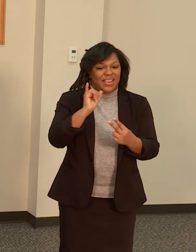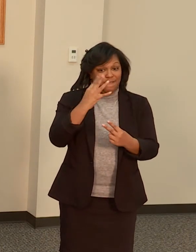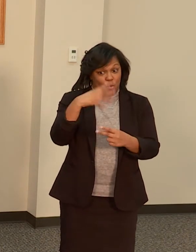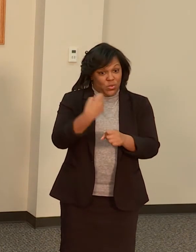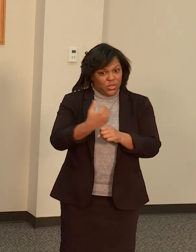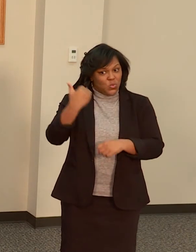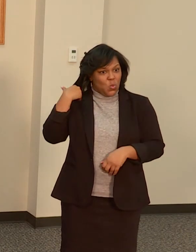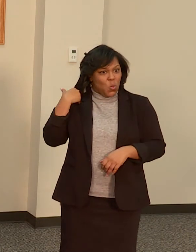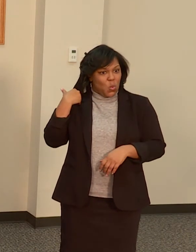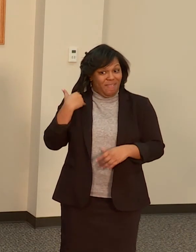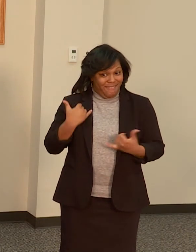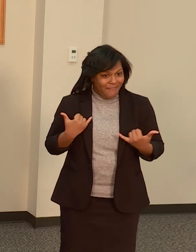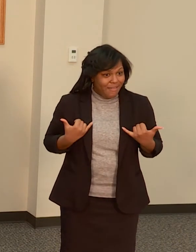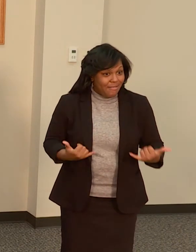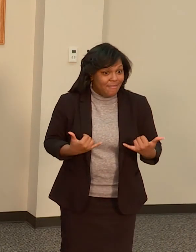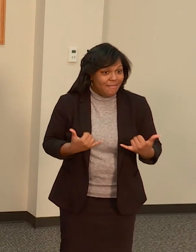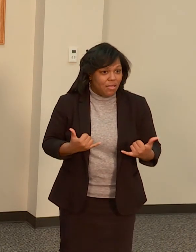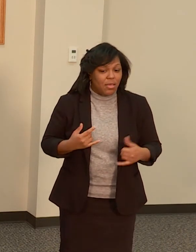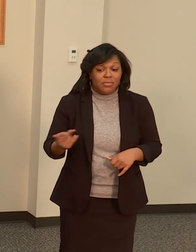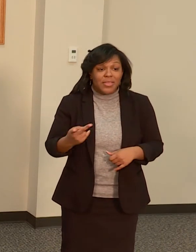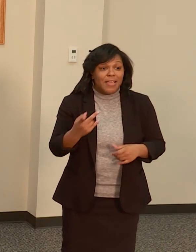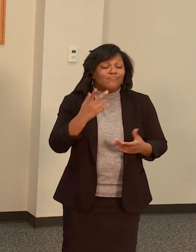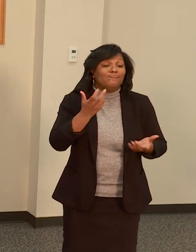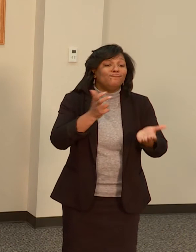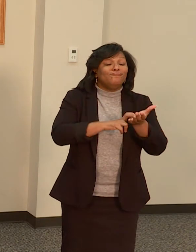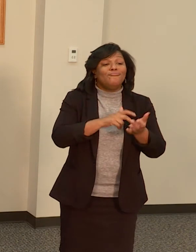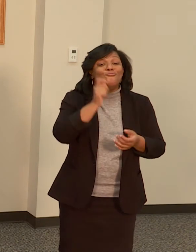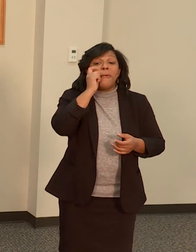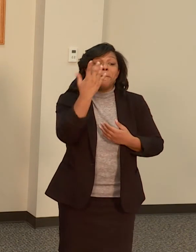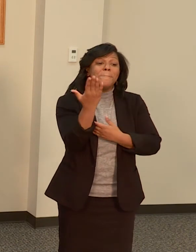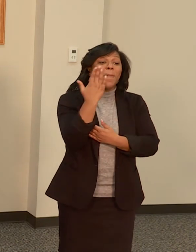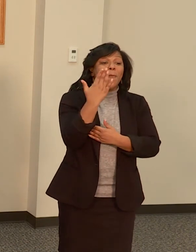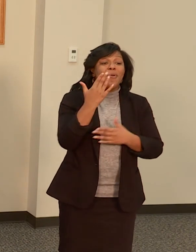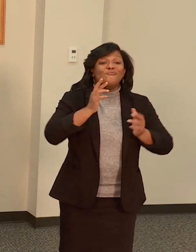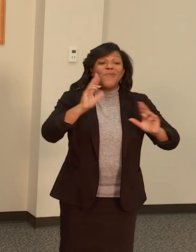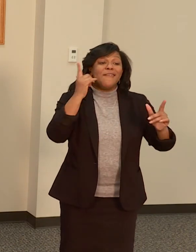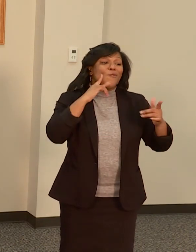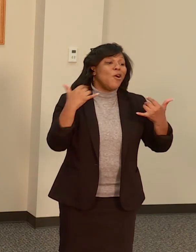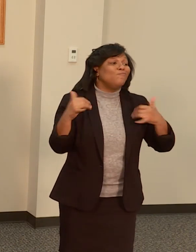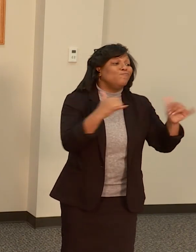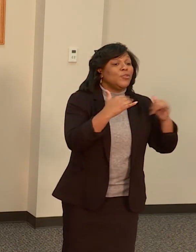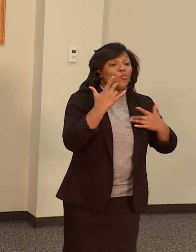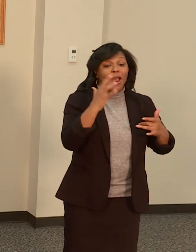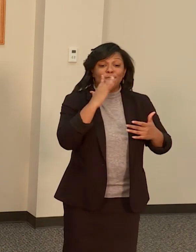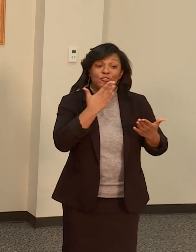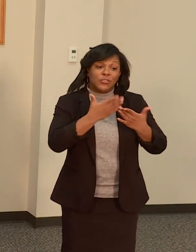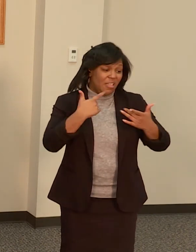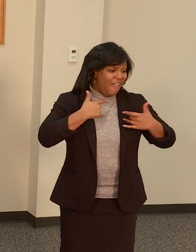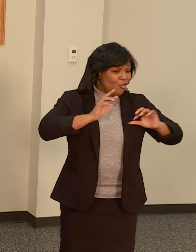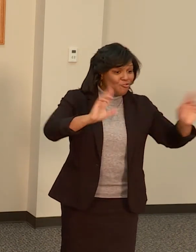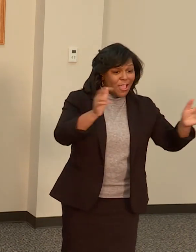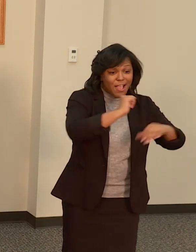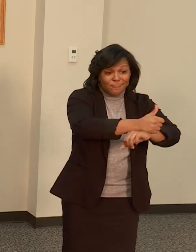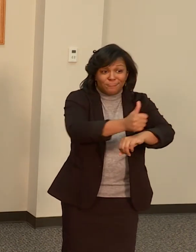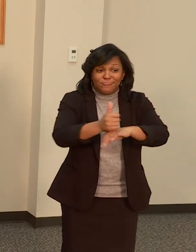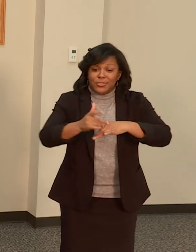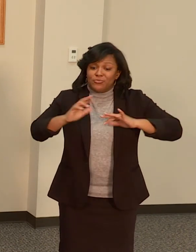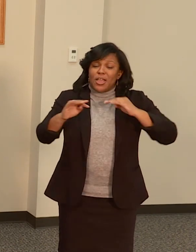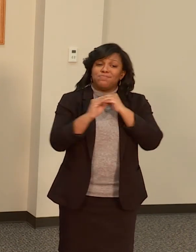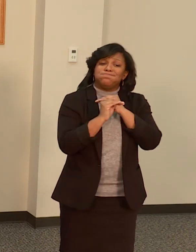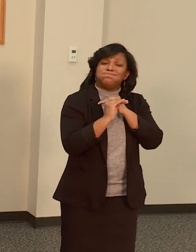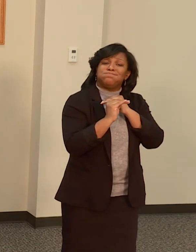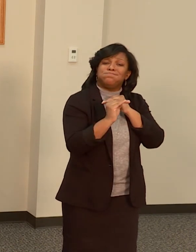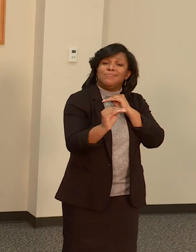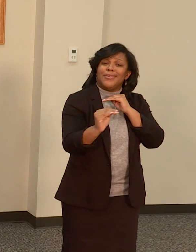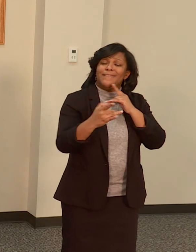the get ready for the day knowing exactly where the things are. It has this program has allowed me to effectively keep in contact